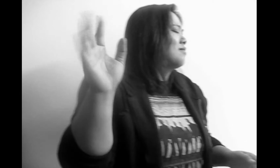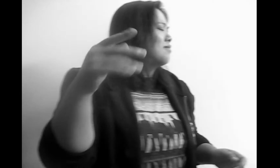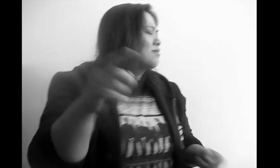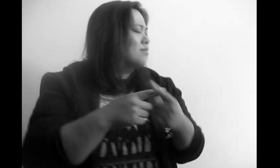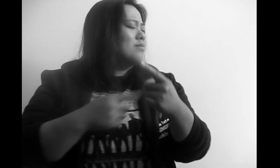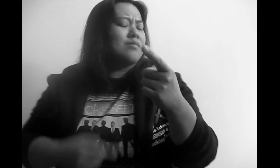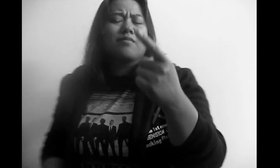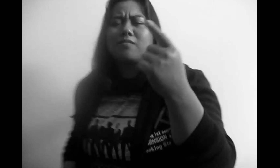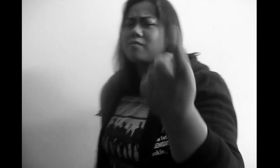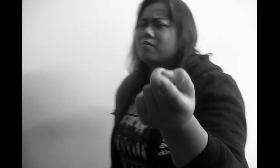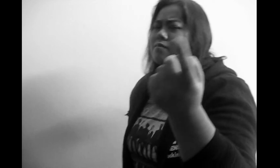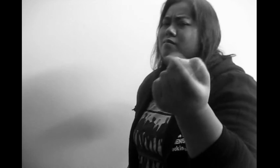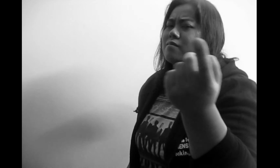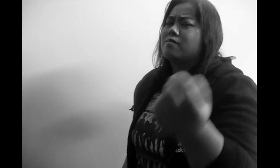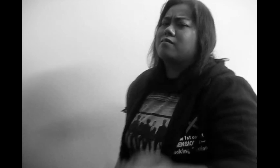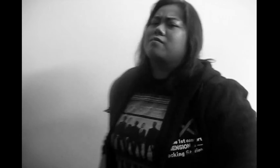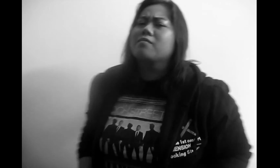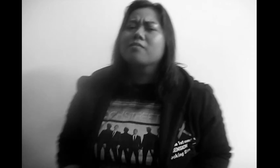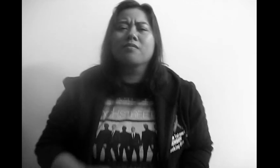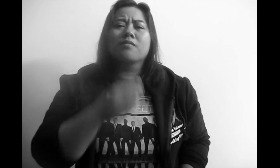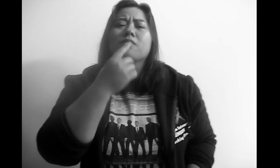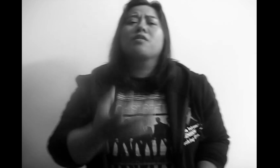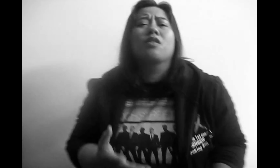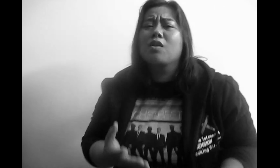from you Oh tell me what do I do